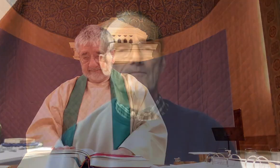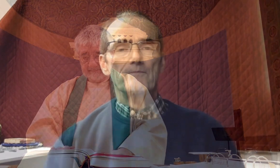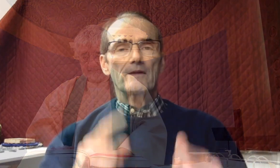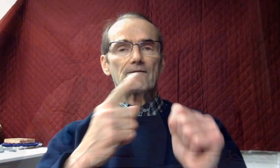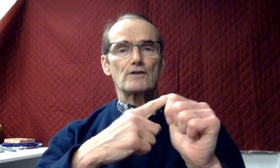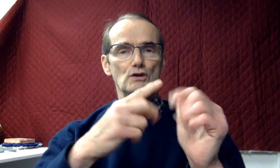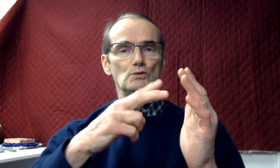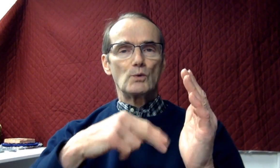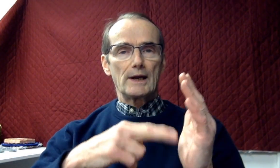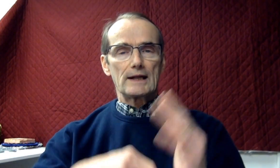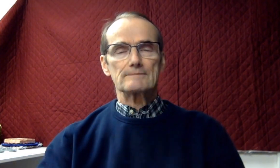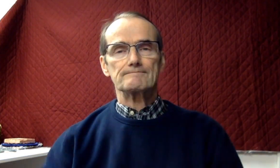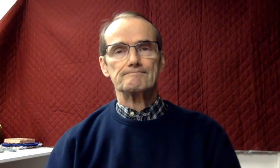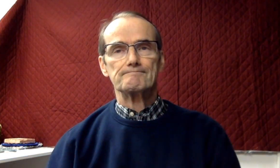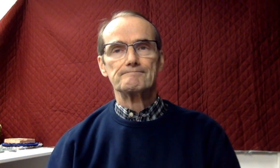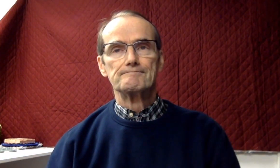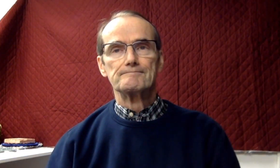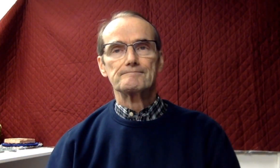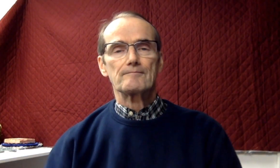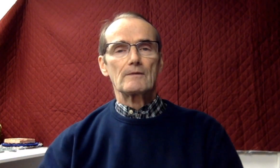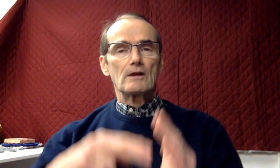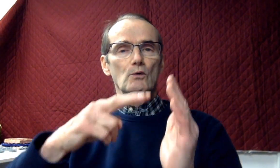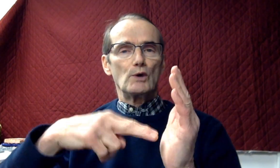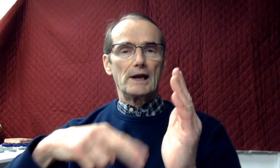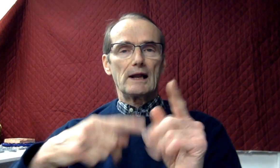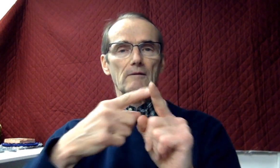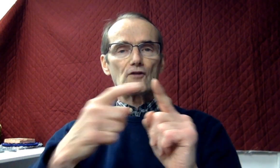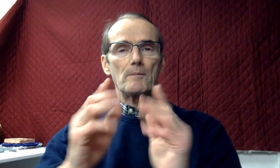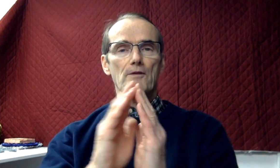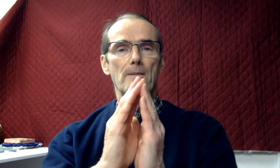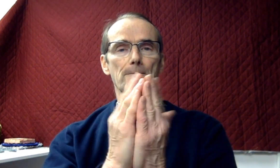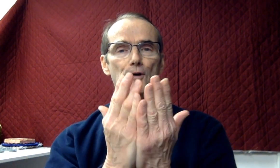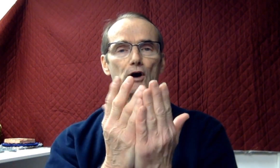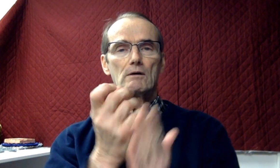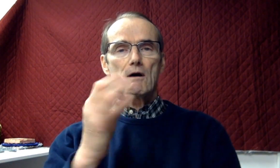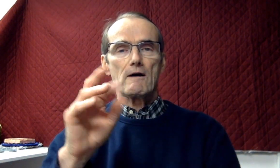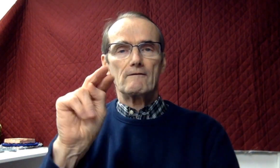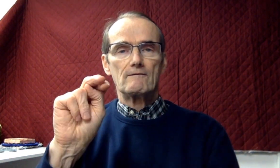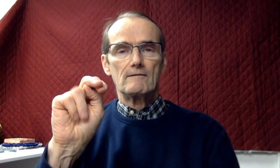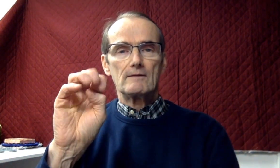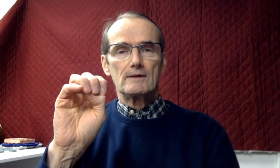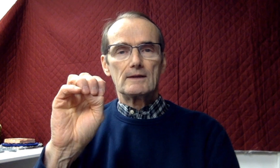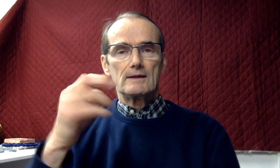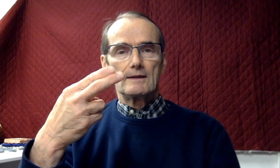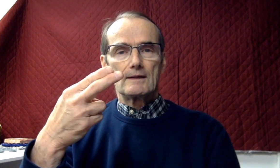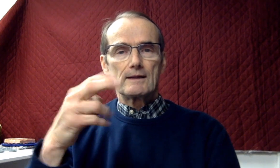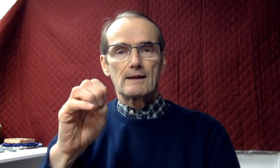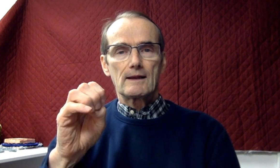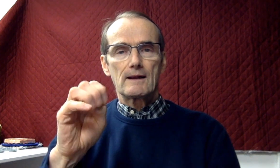The first reading. A reading from the book of Nehemiah.